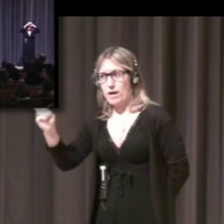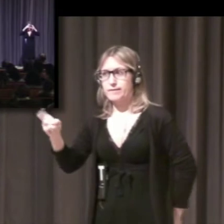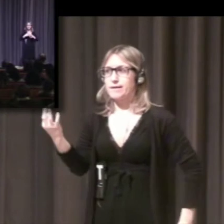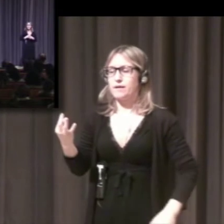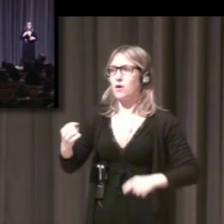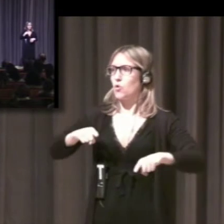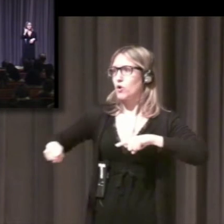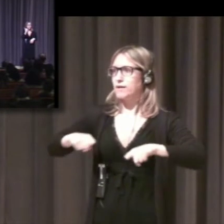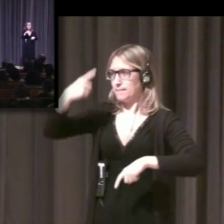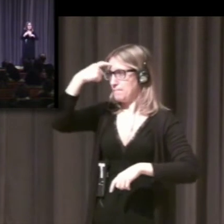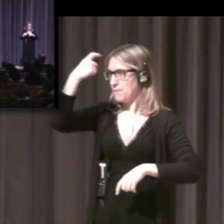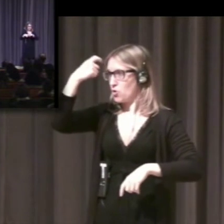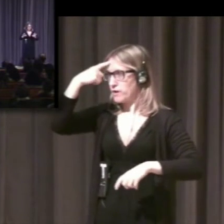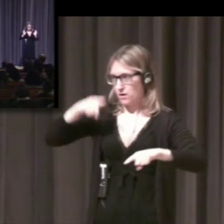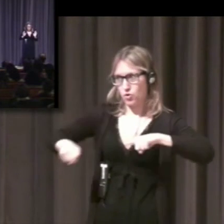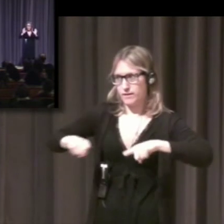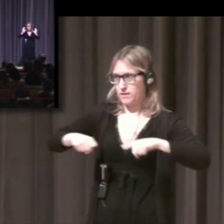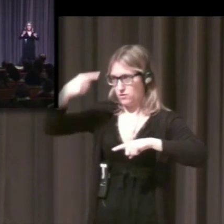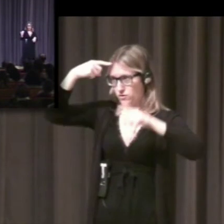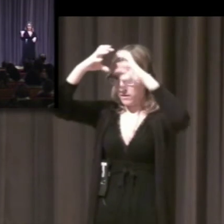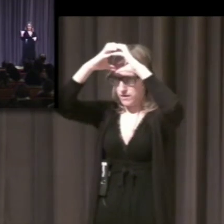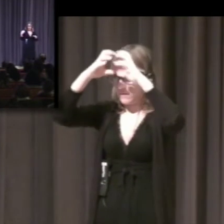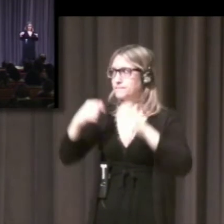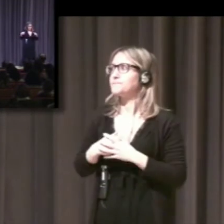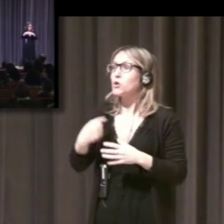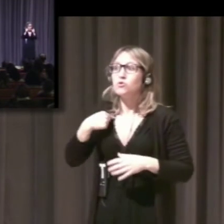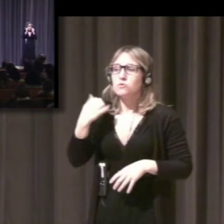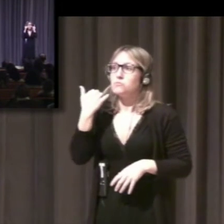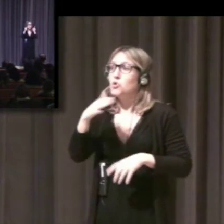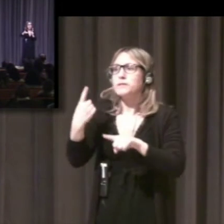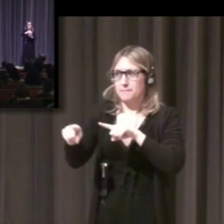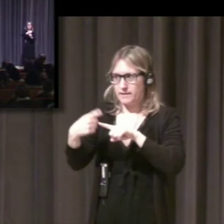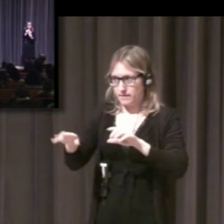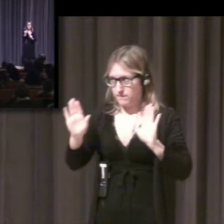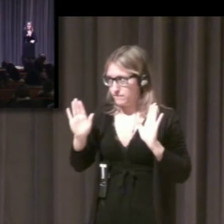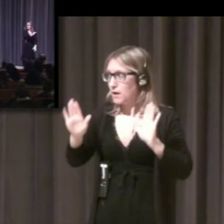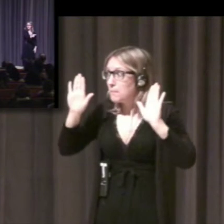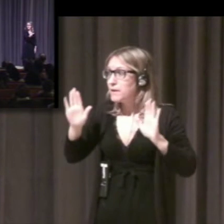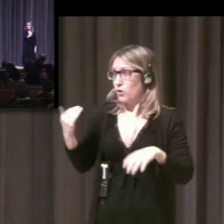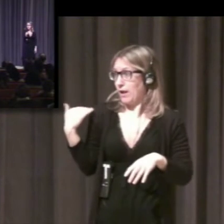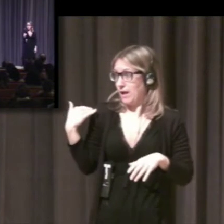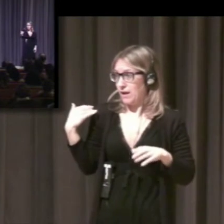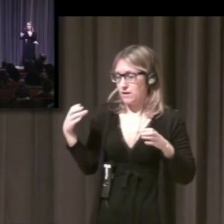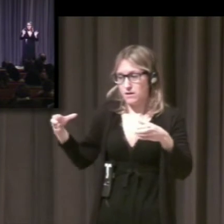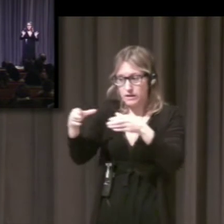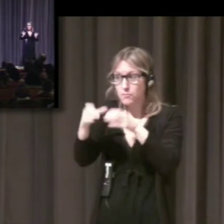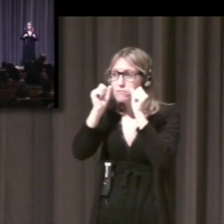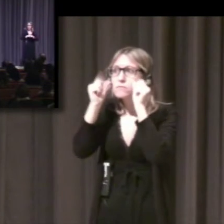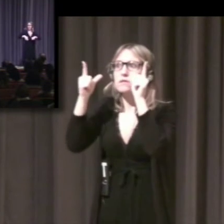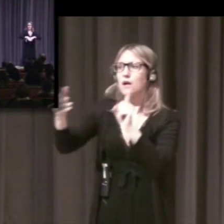have found that when people do not have a firm foundation in a first language,